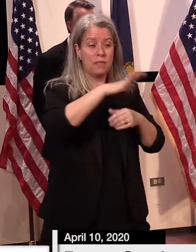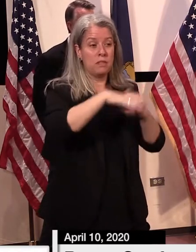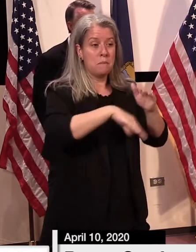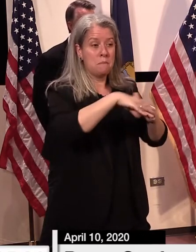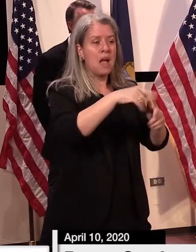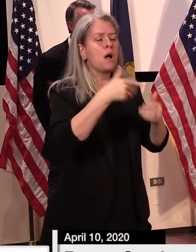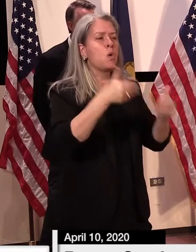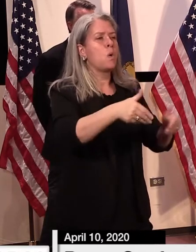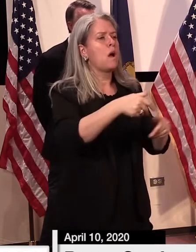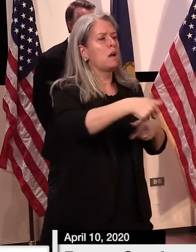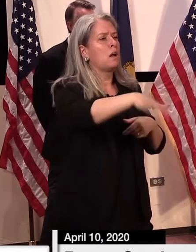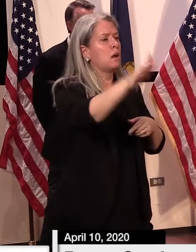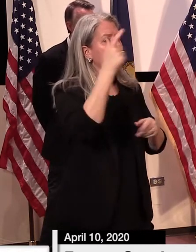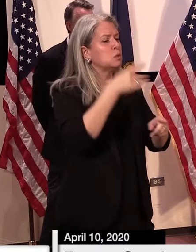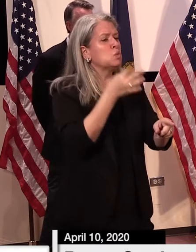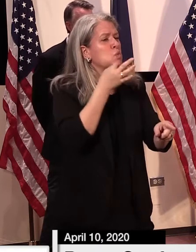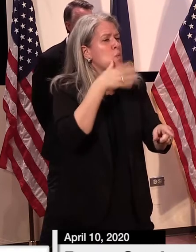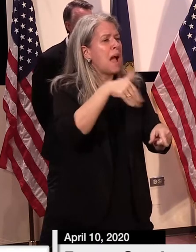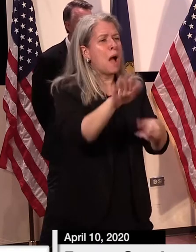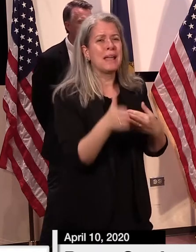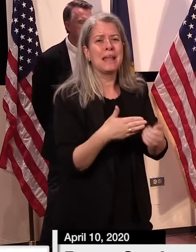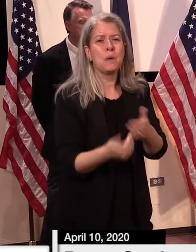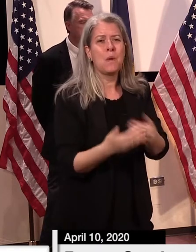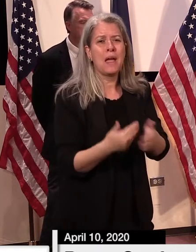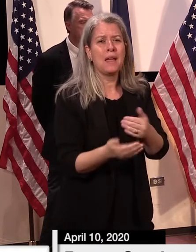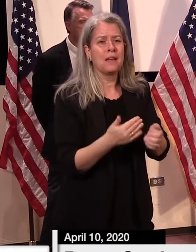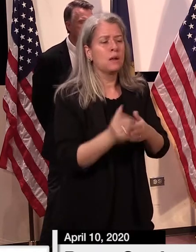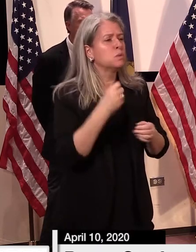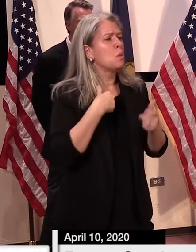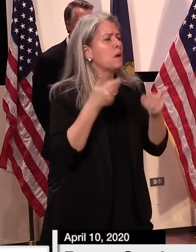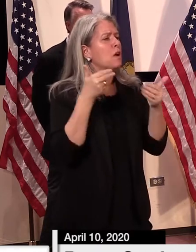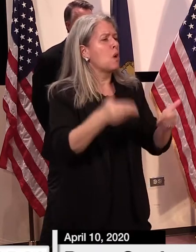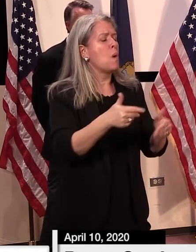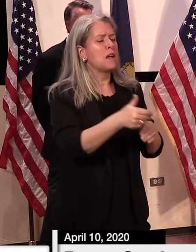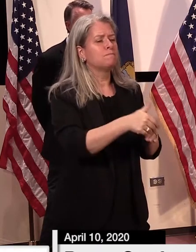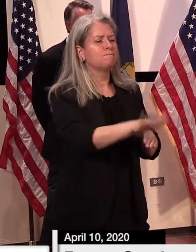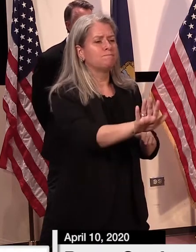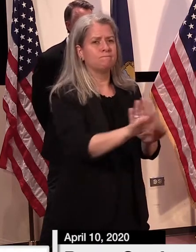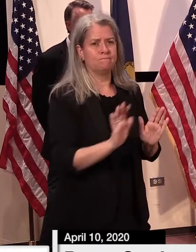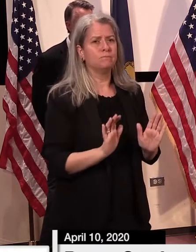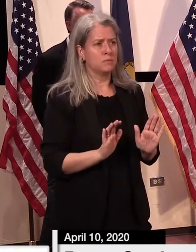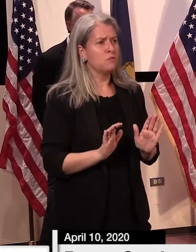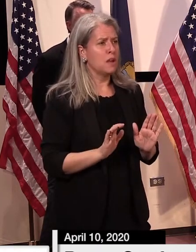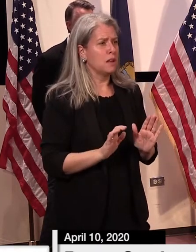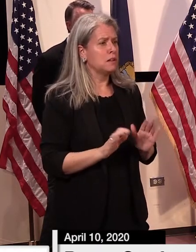could be safely returned to the community. But I want to really emphasize this.